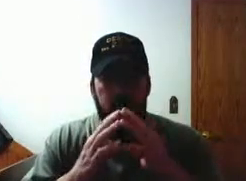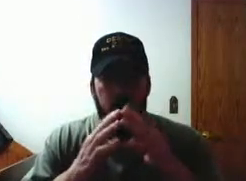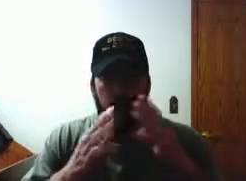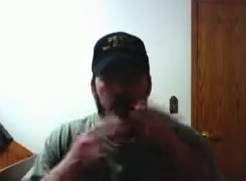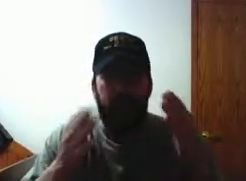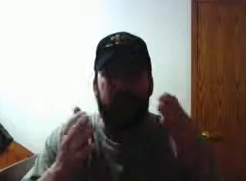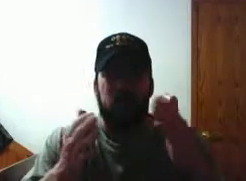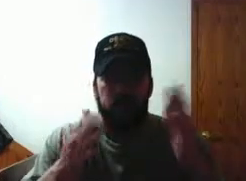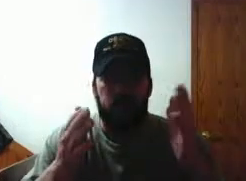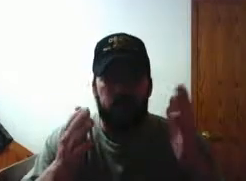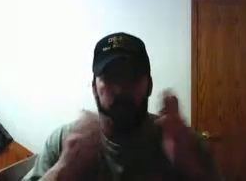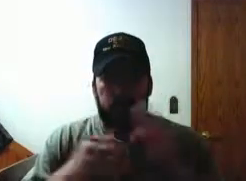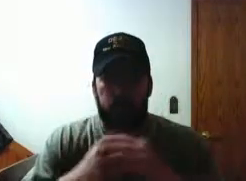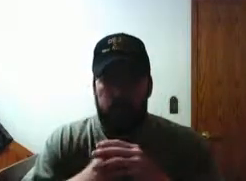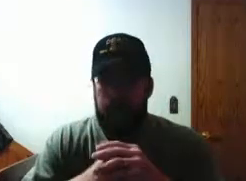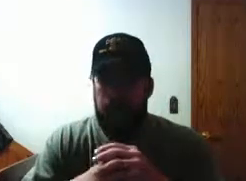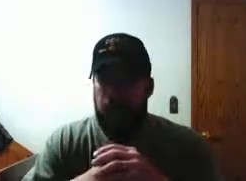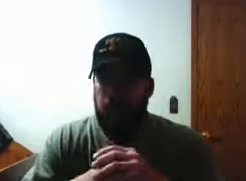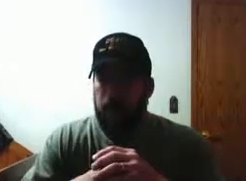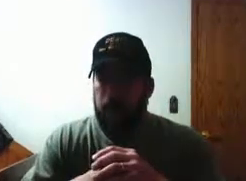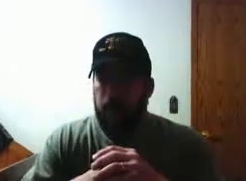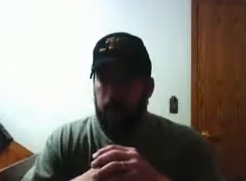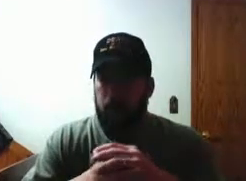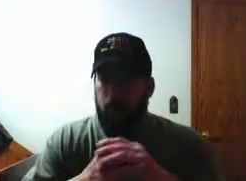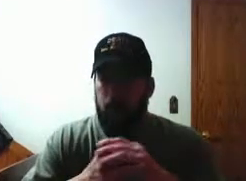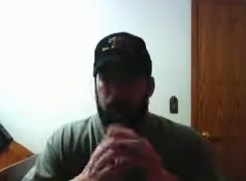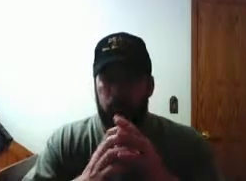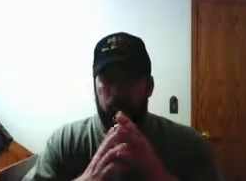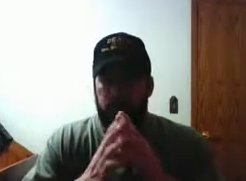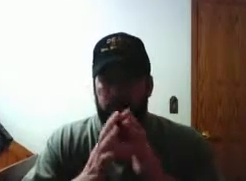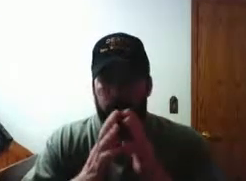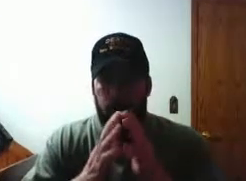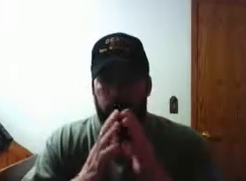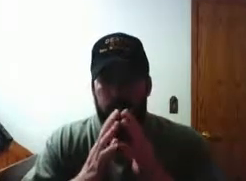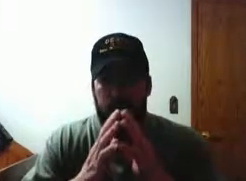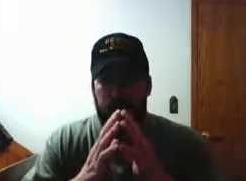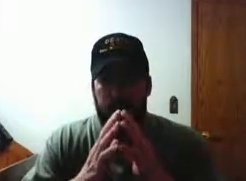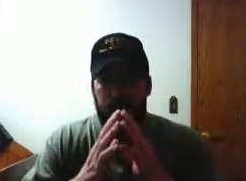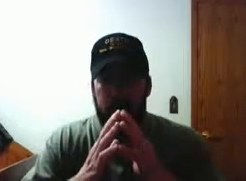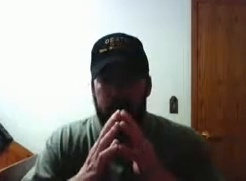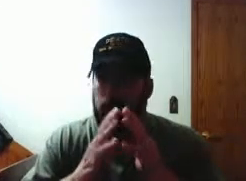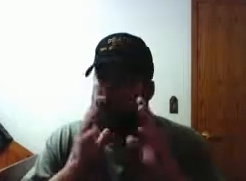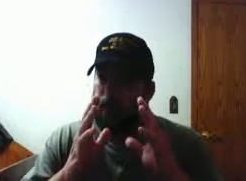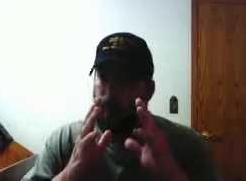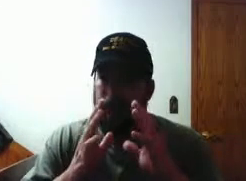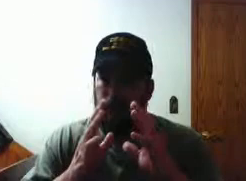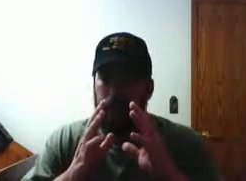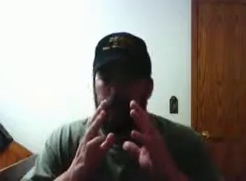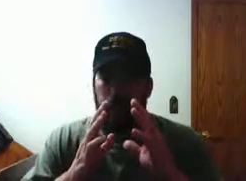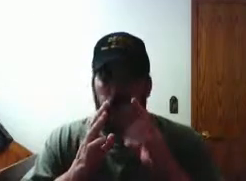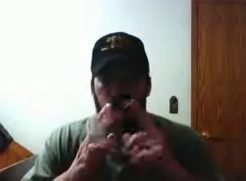acquaintance you're not a friend those are awake and are the same mindset we don't grill and everything we're friends